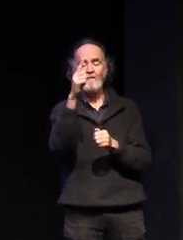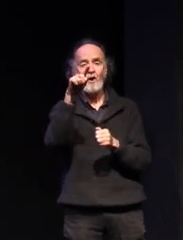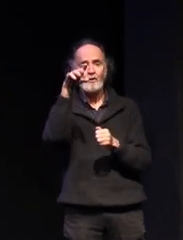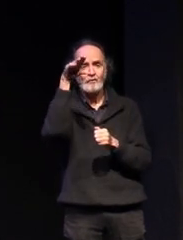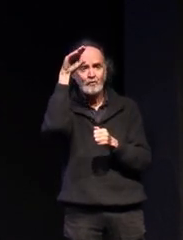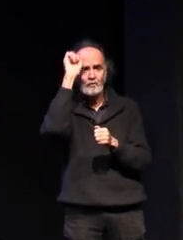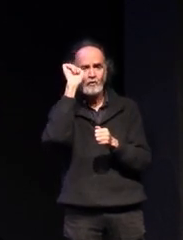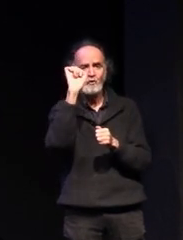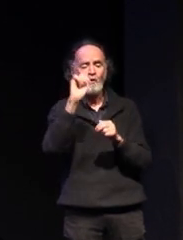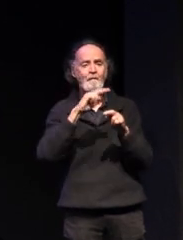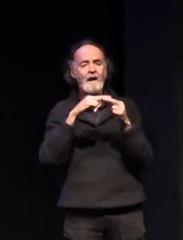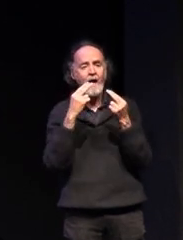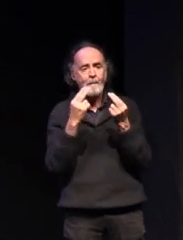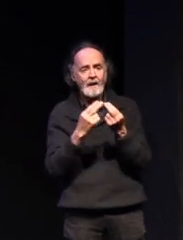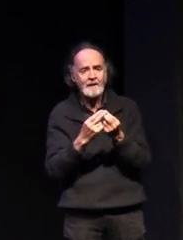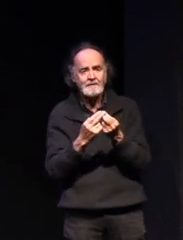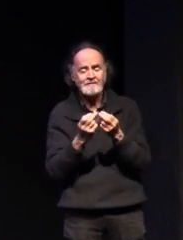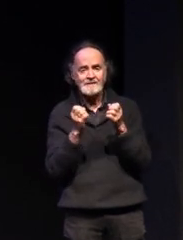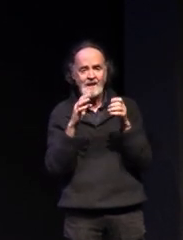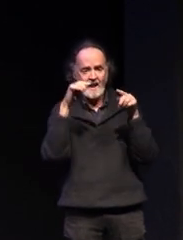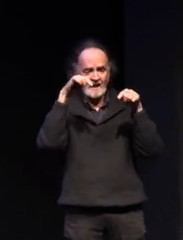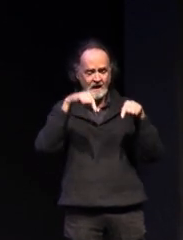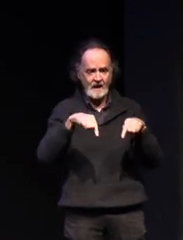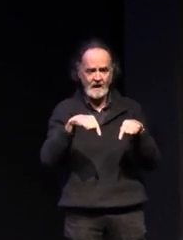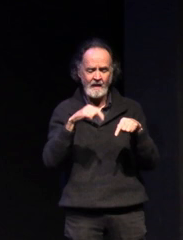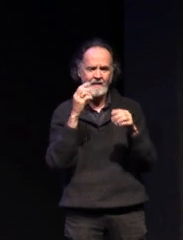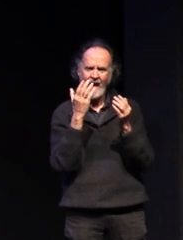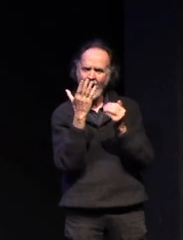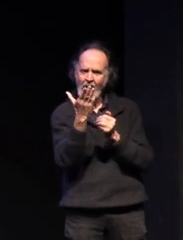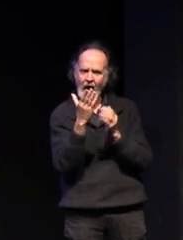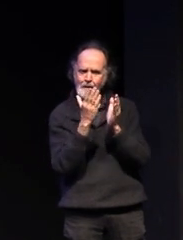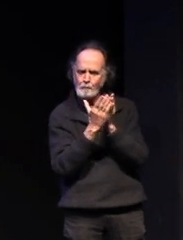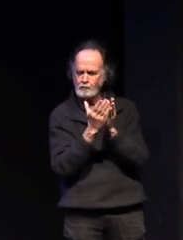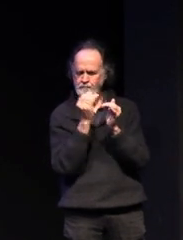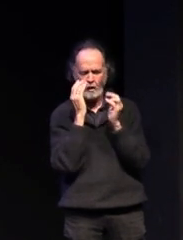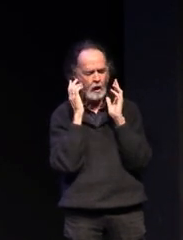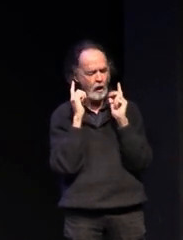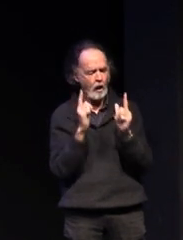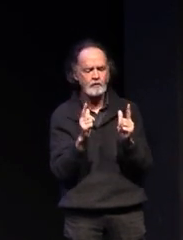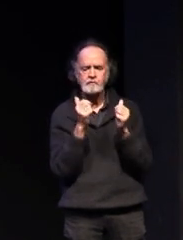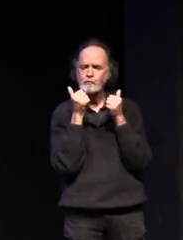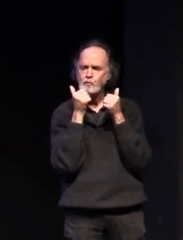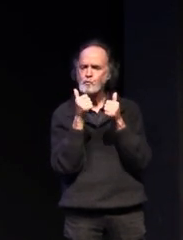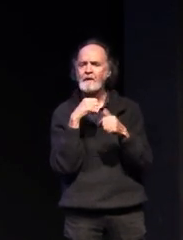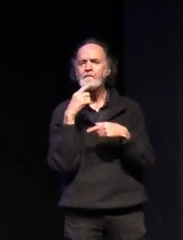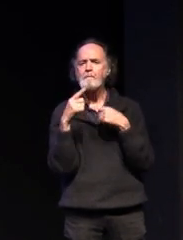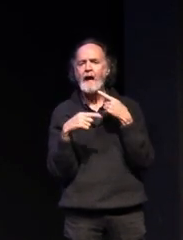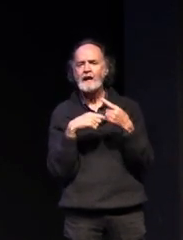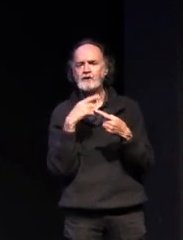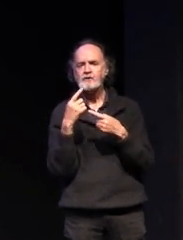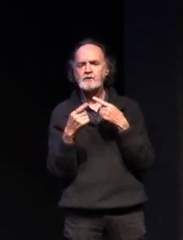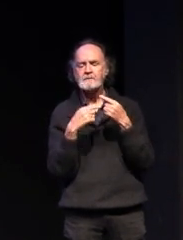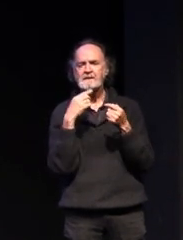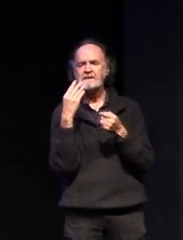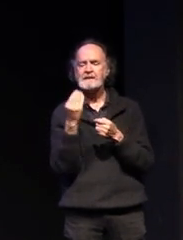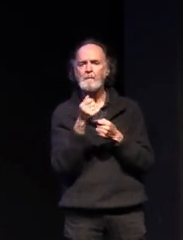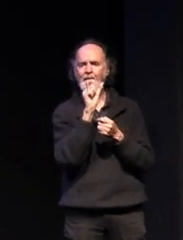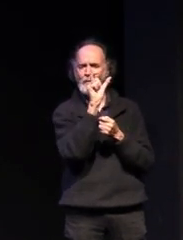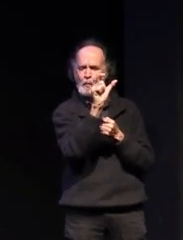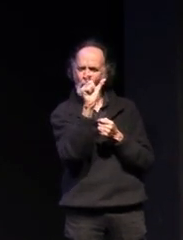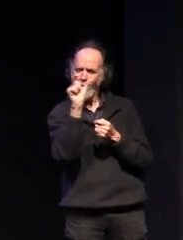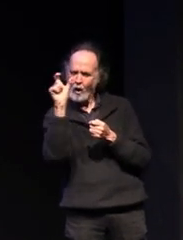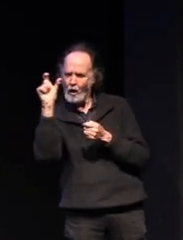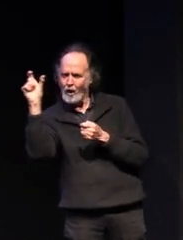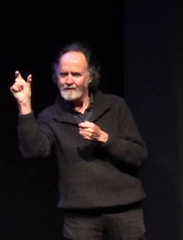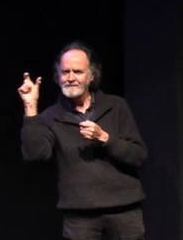good uh information in that document for parents and carers to learn about what to expect some of the terminology and acronyms